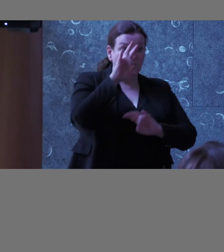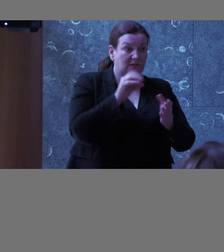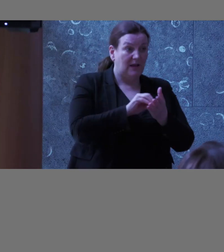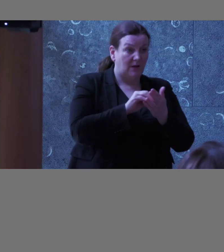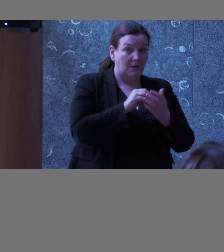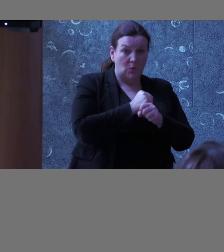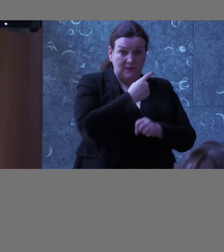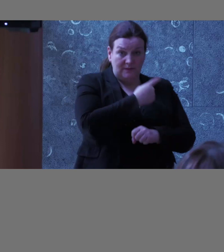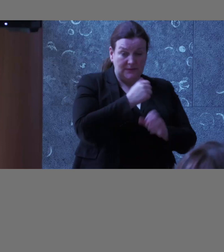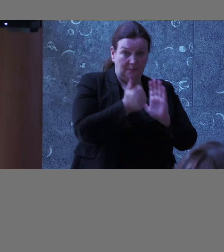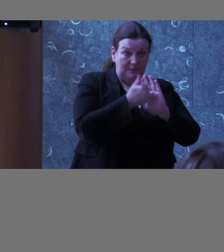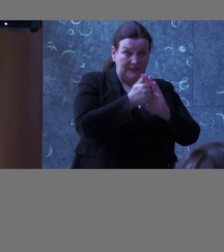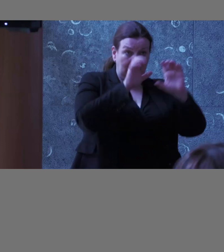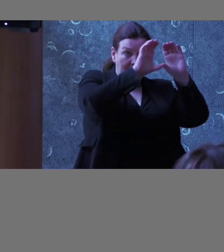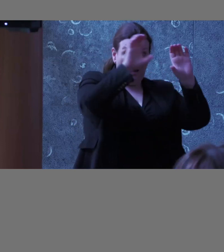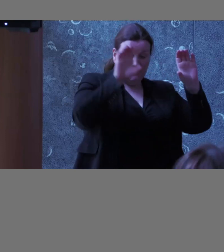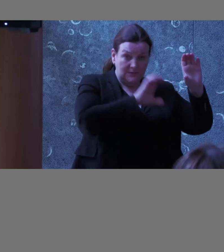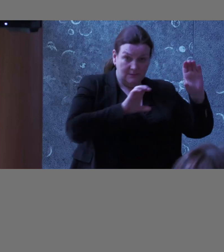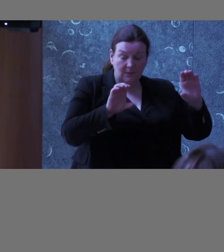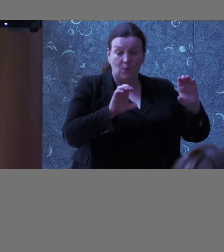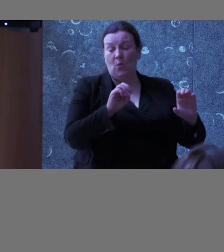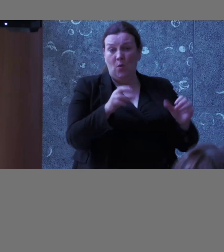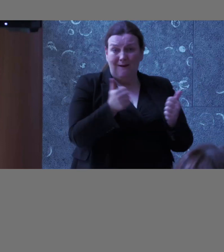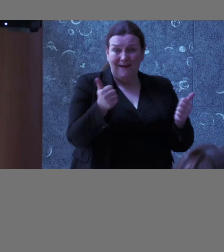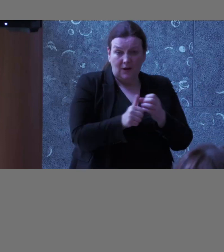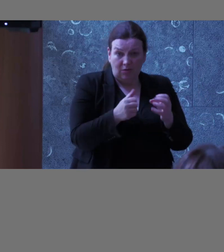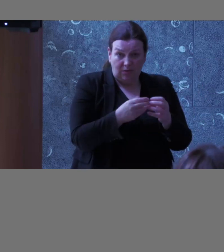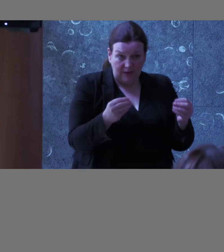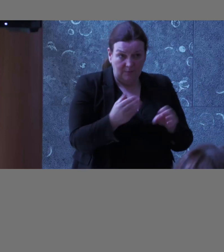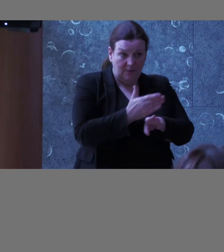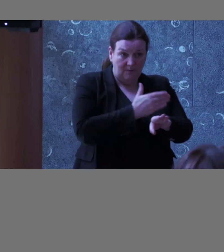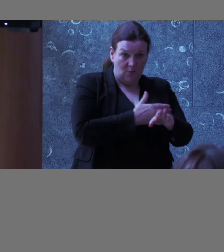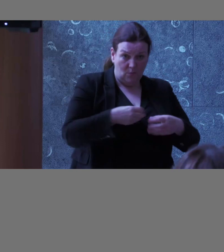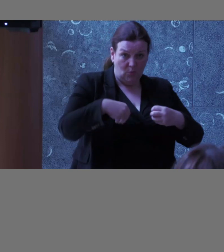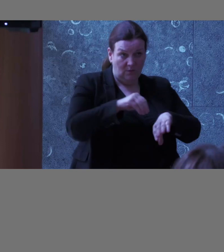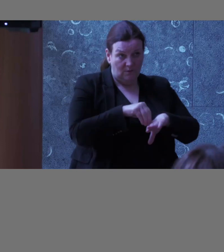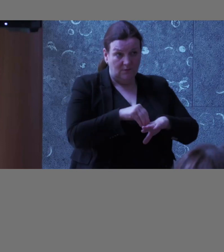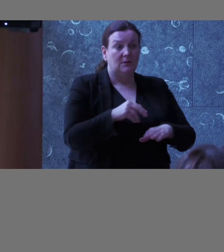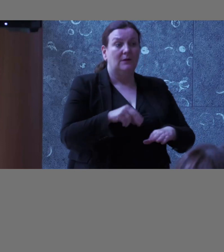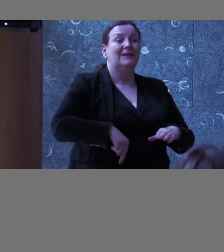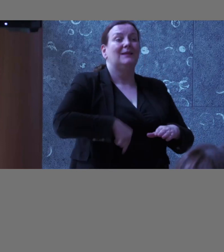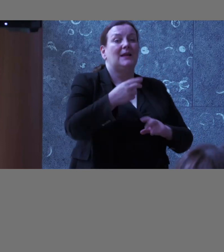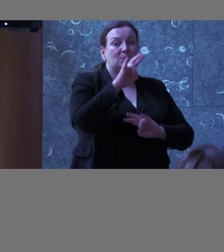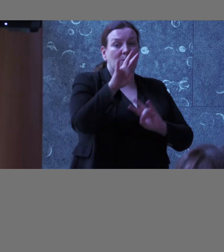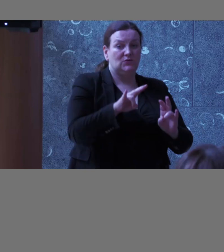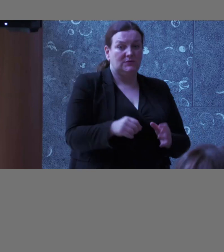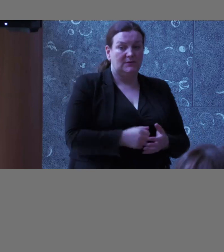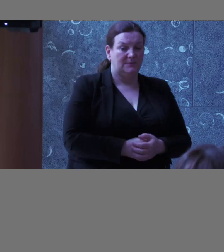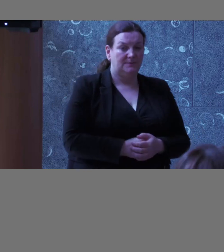building blocks, or anything else at this stage, before we move on to the next questions,